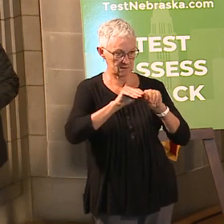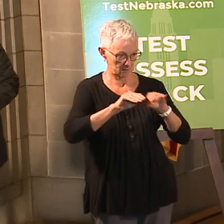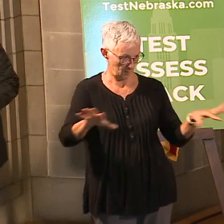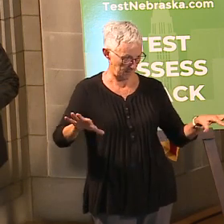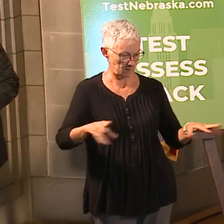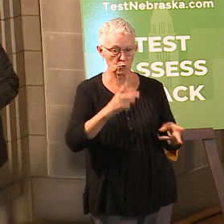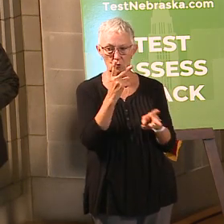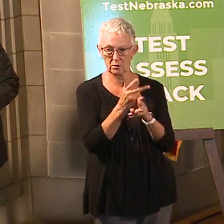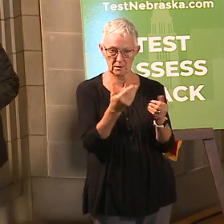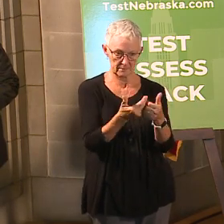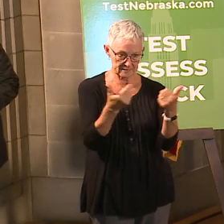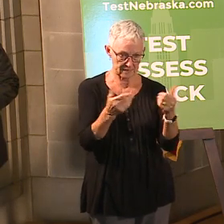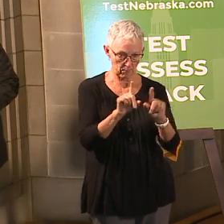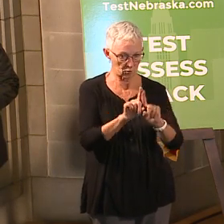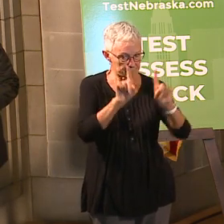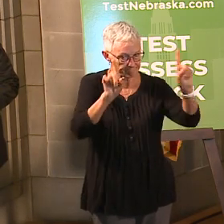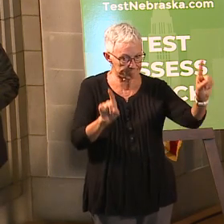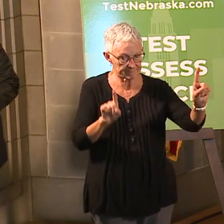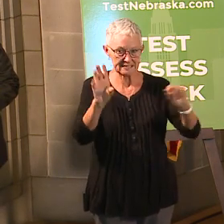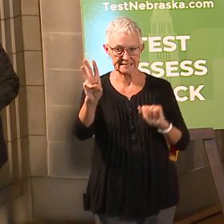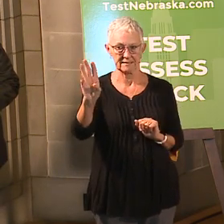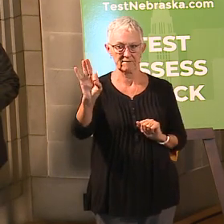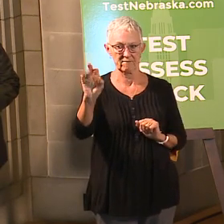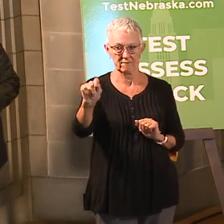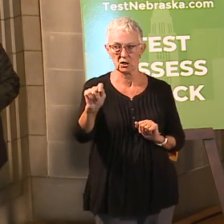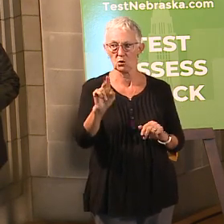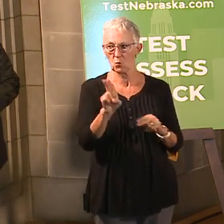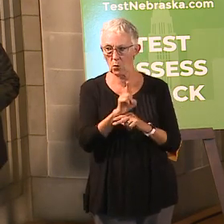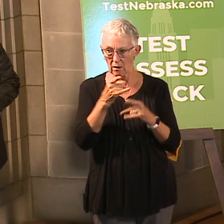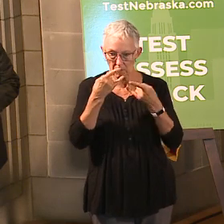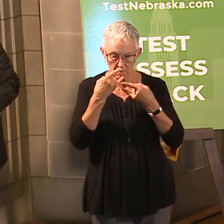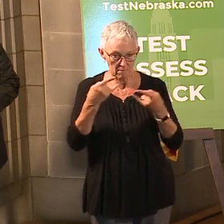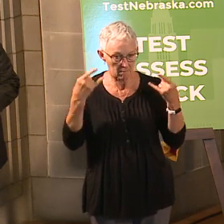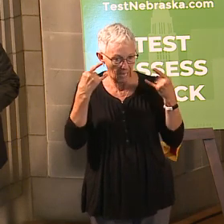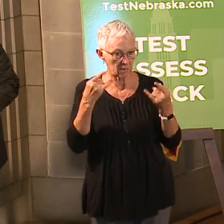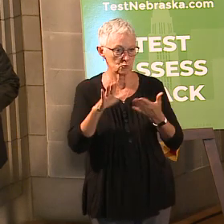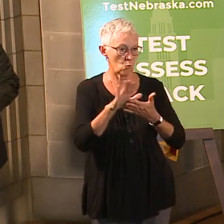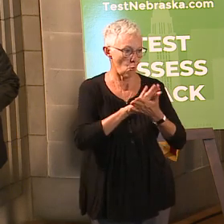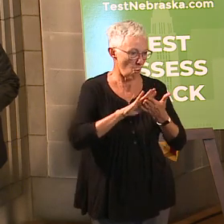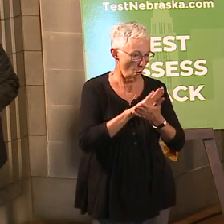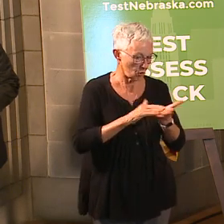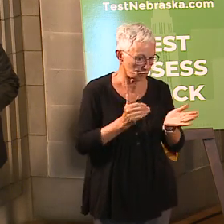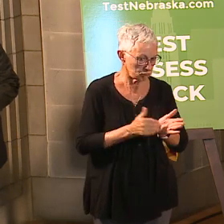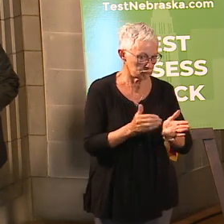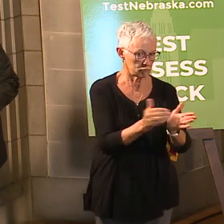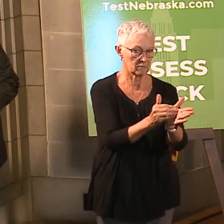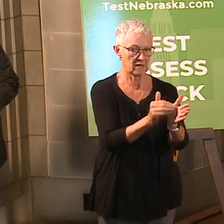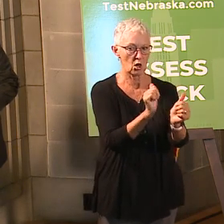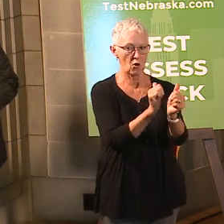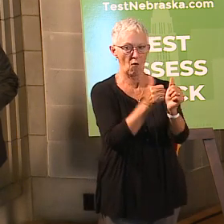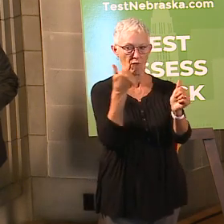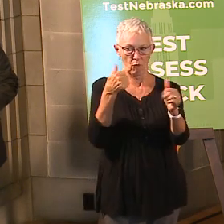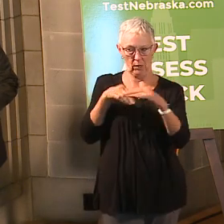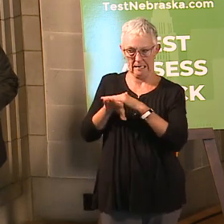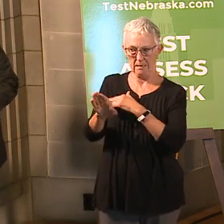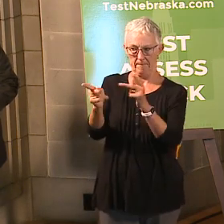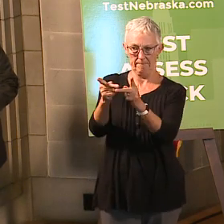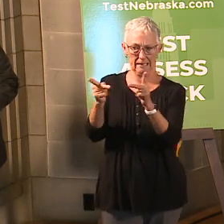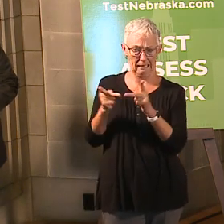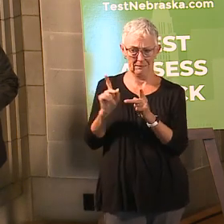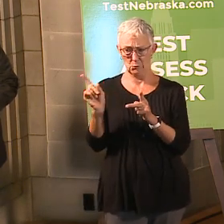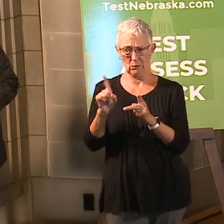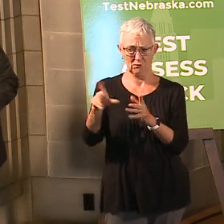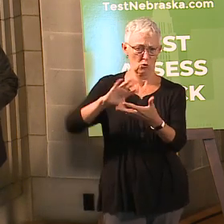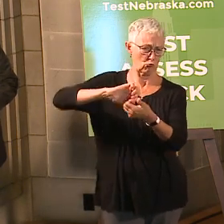and other people in public, wear that mask when you go to the store, wash your hands often, avoid crowded, confined places, bars,